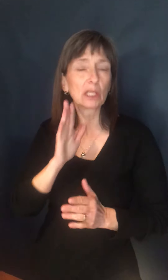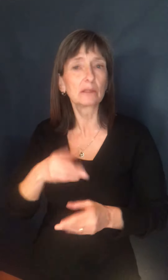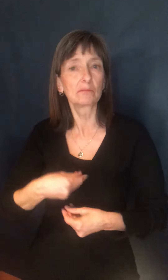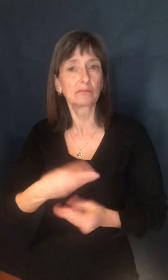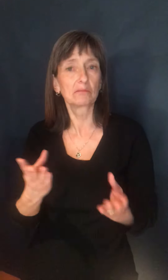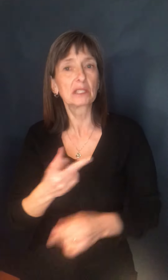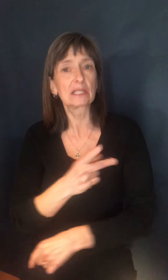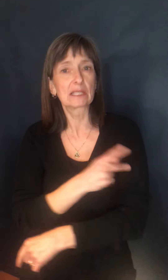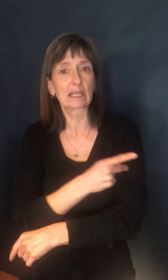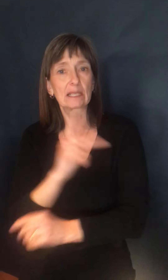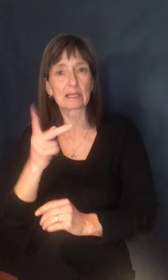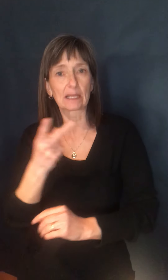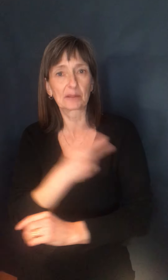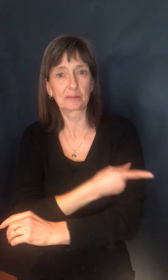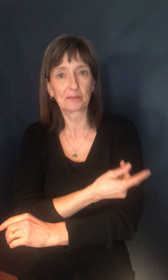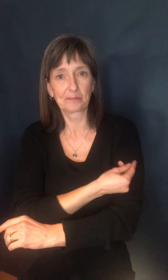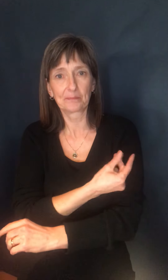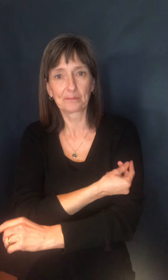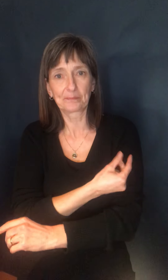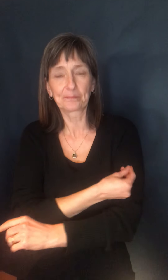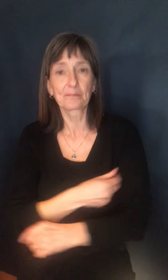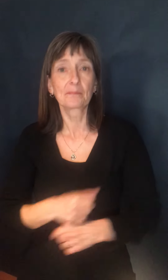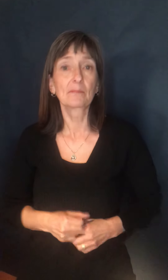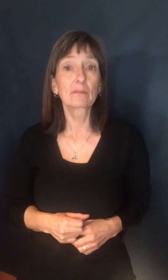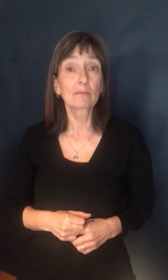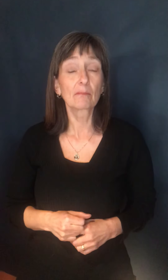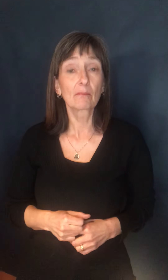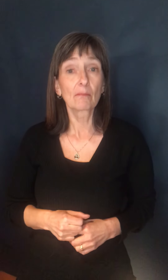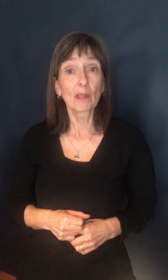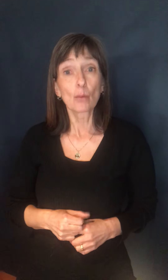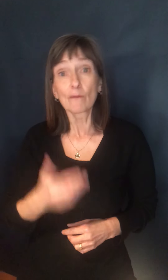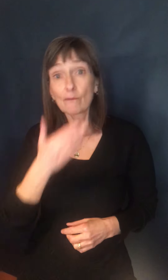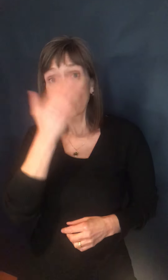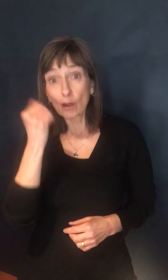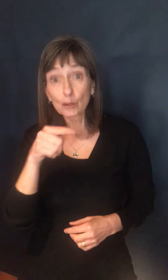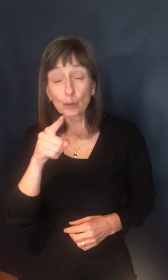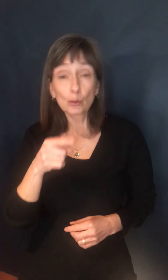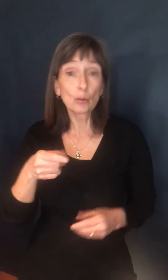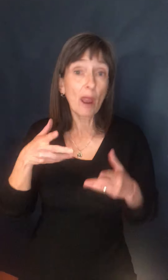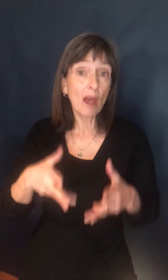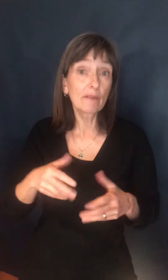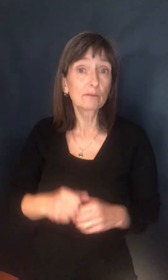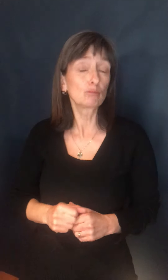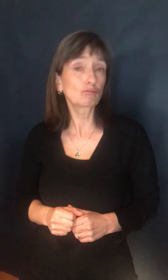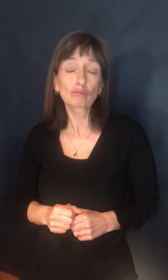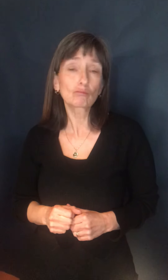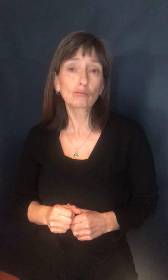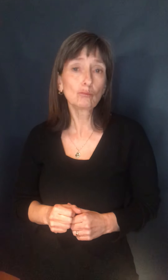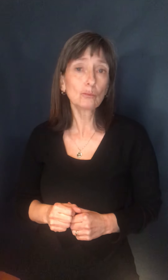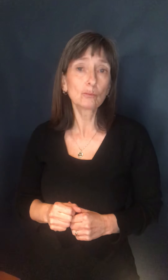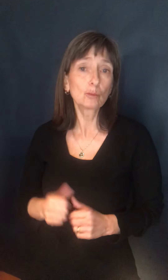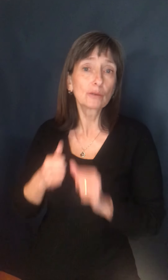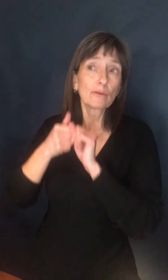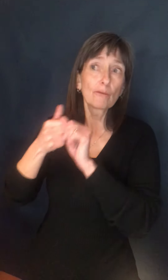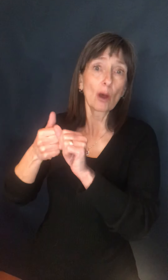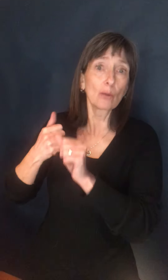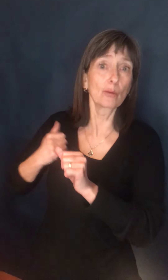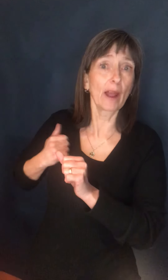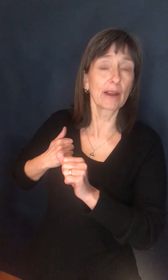It is simply a question of following the rationing, as it were, that Canada has to manage